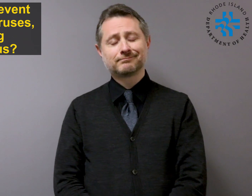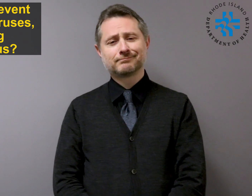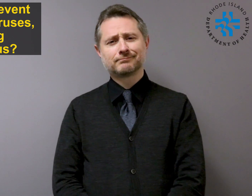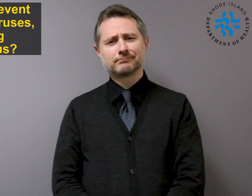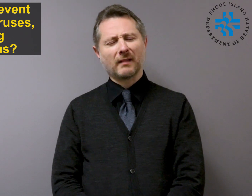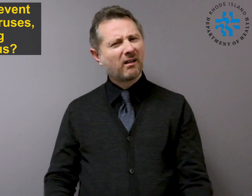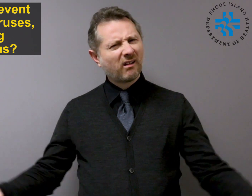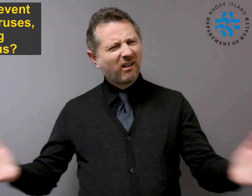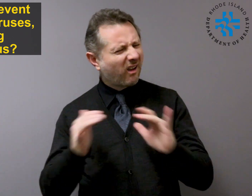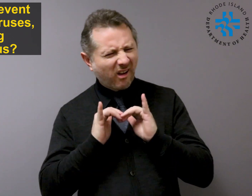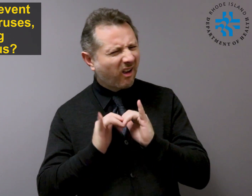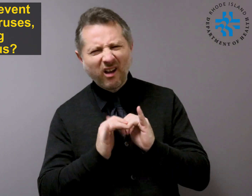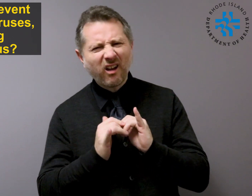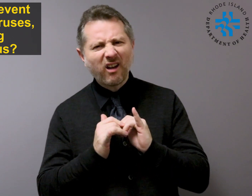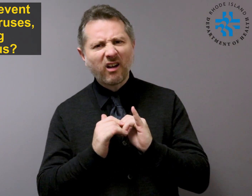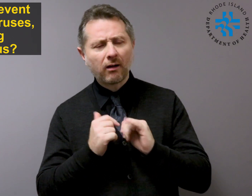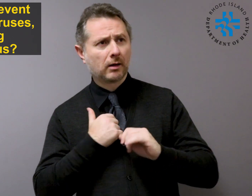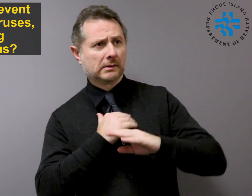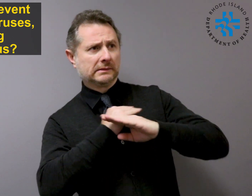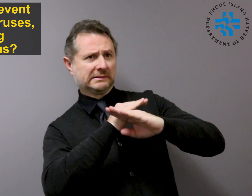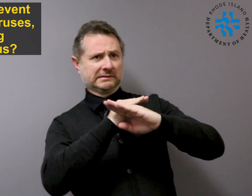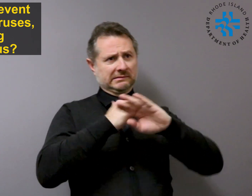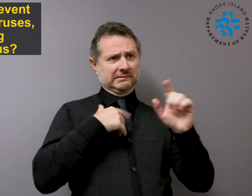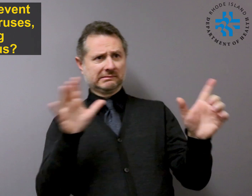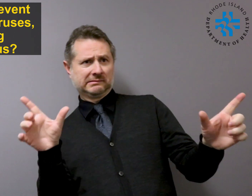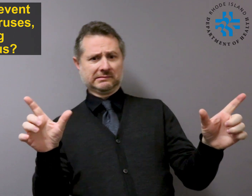How can I prevent respiratory viruses, including coronavirus?